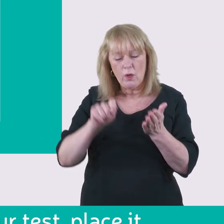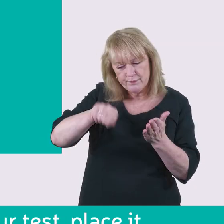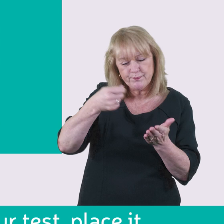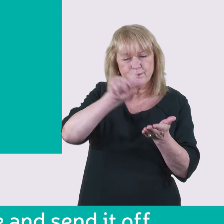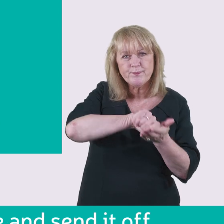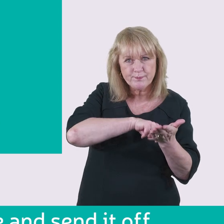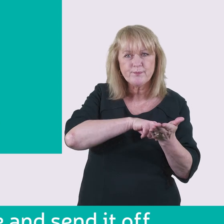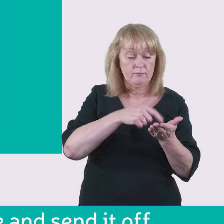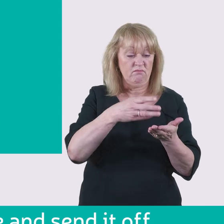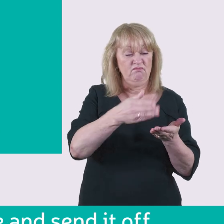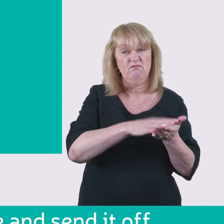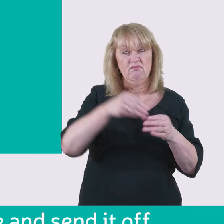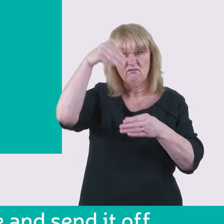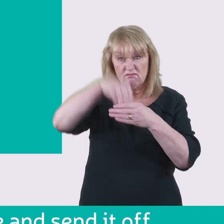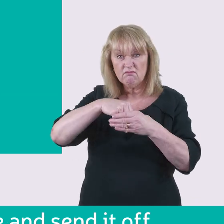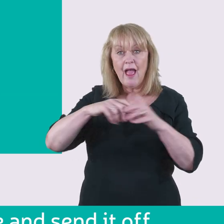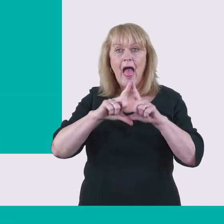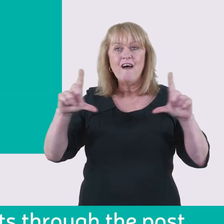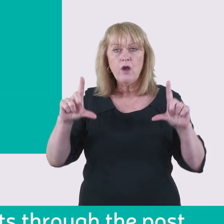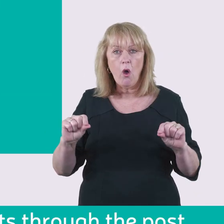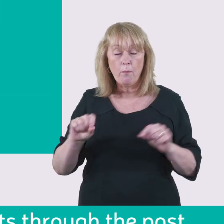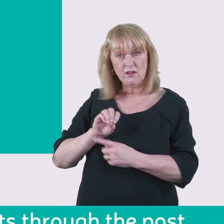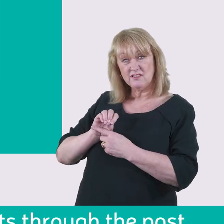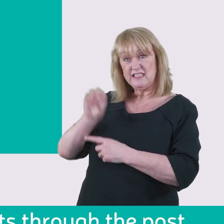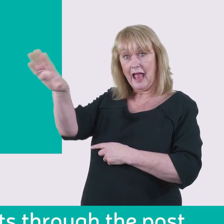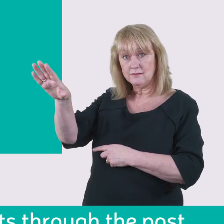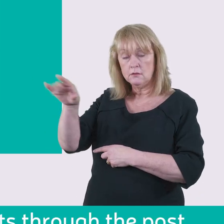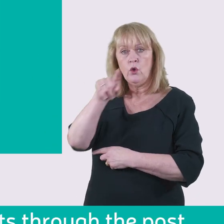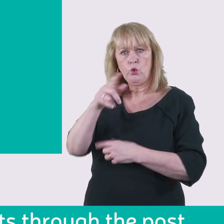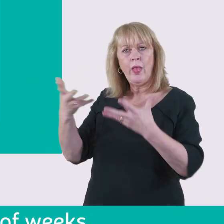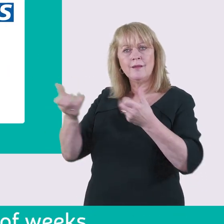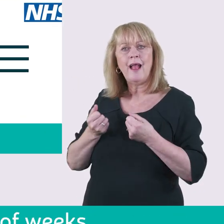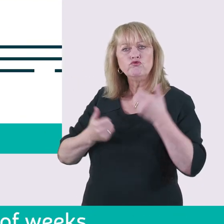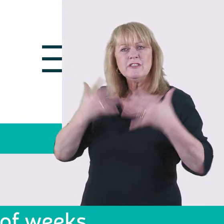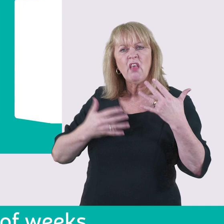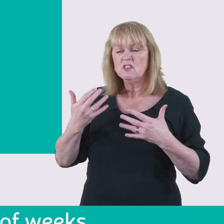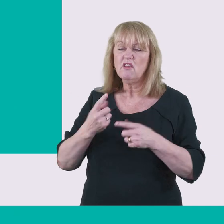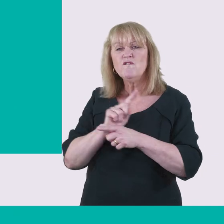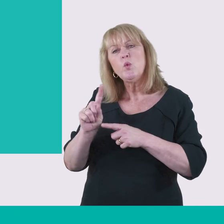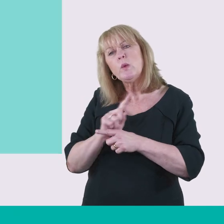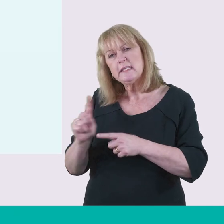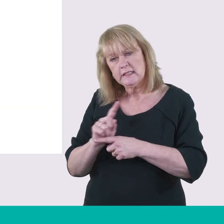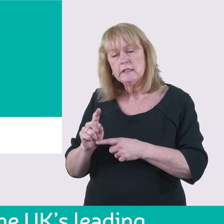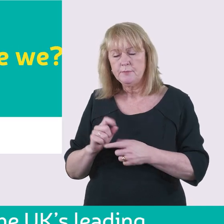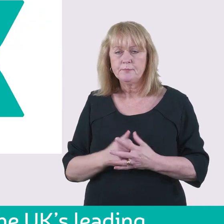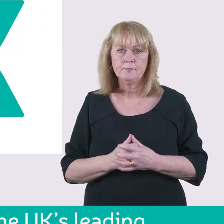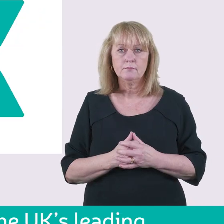place it in the return envelope and send it off. You'll receive your results through the post within a couple of weeks. Bowel Cancer